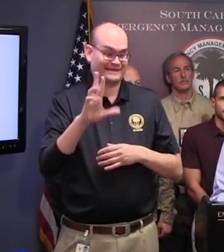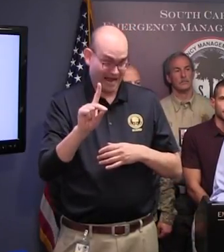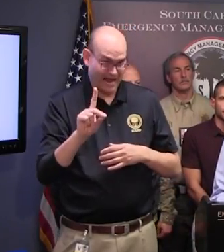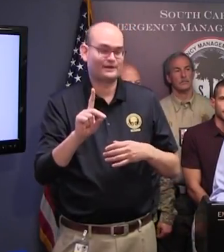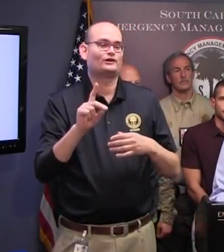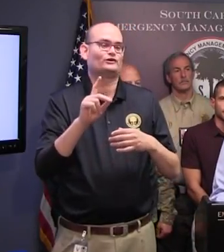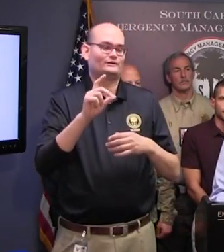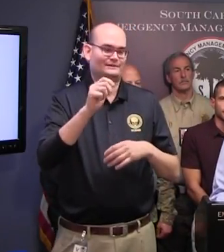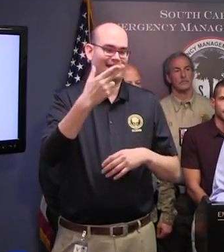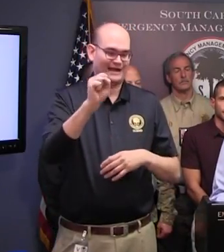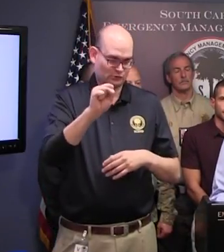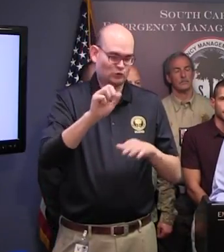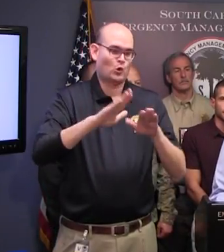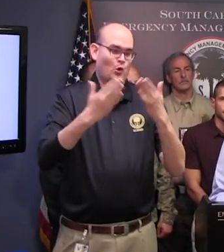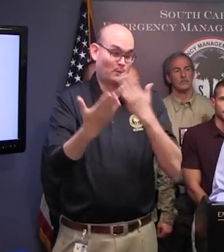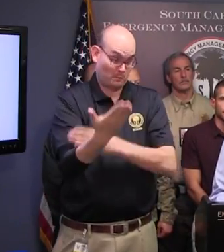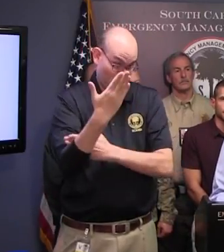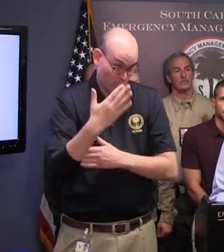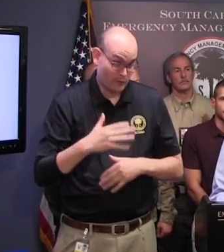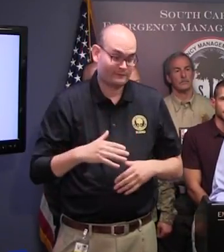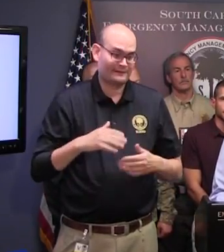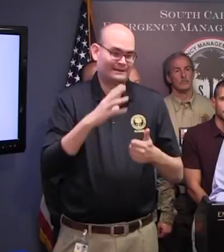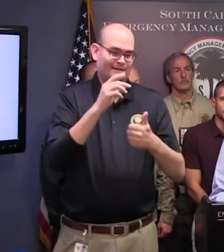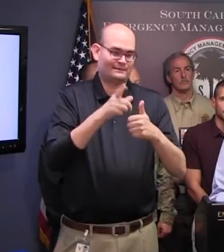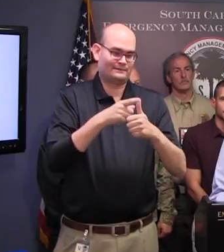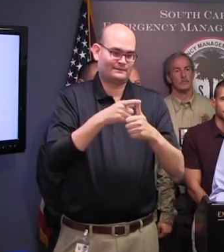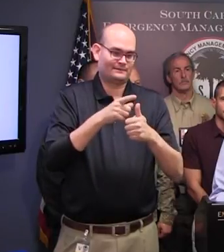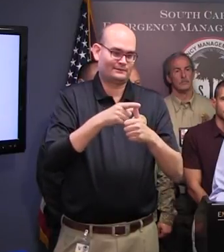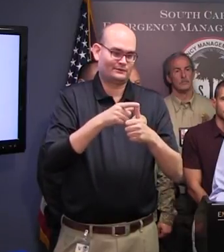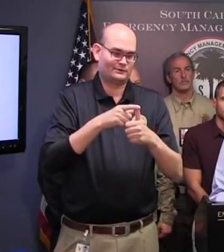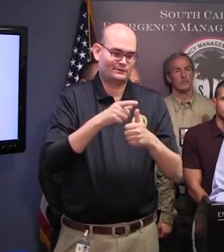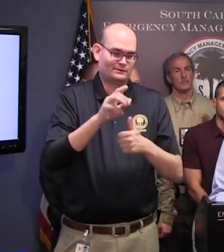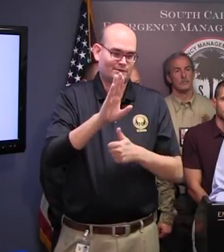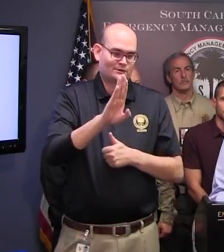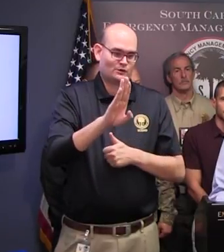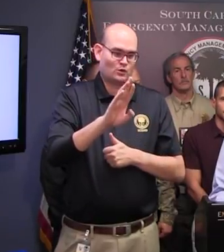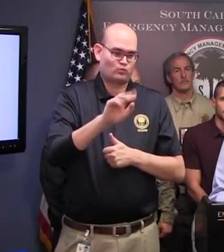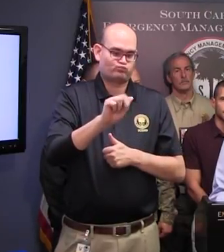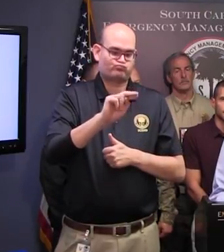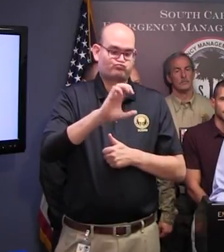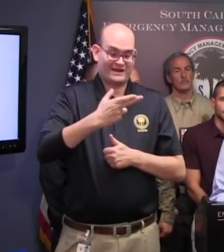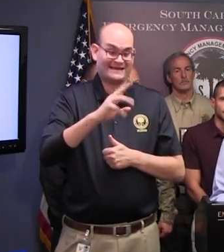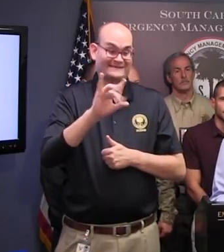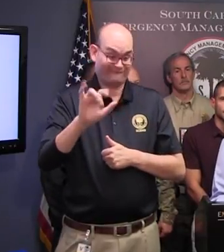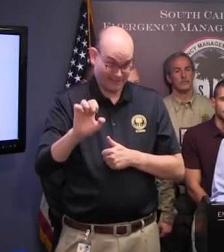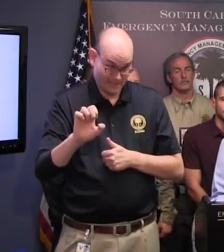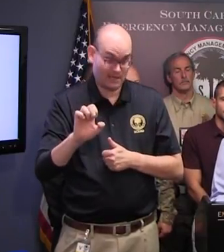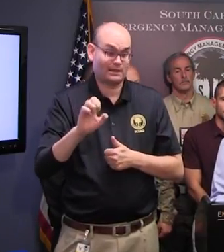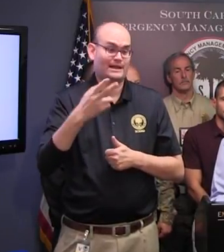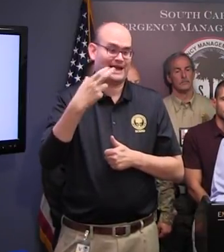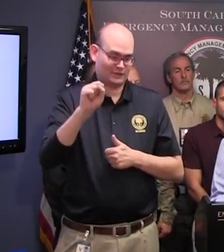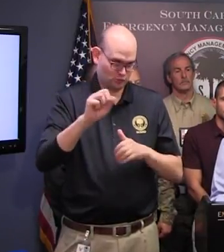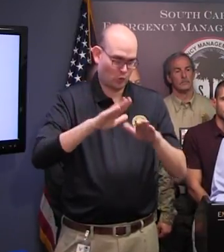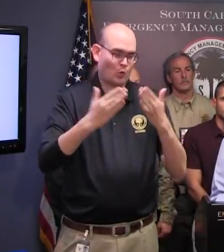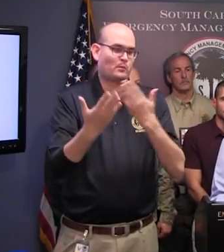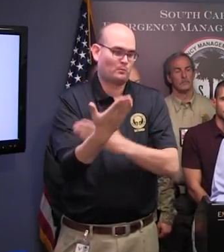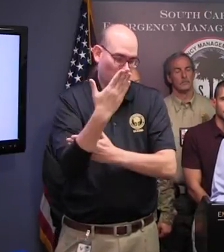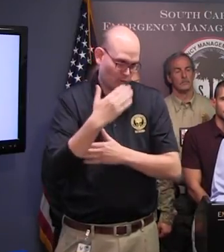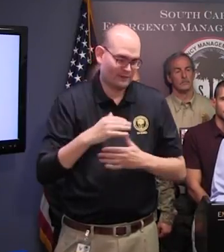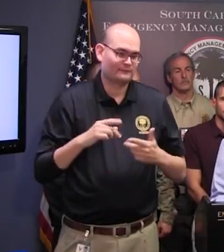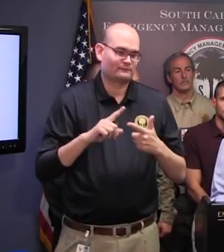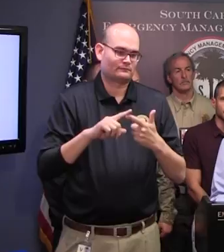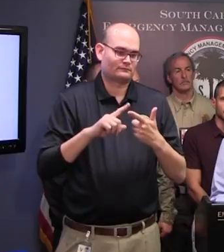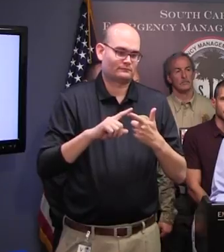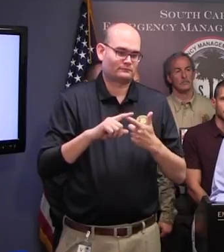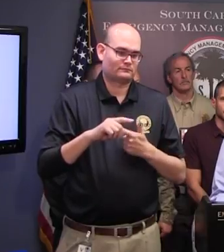Branchville High School in Orangeburg County opened at 10 a.m. Richard Carroll Elementary School